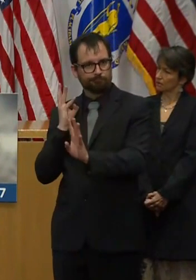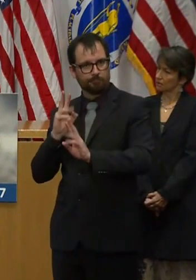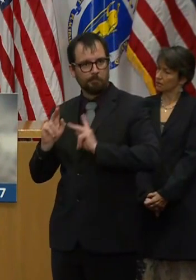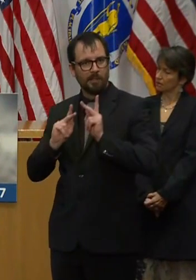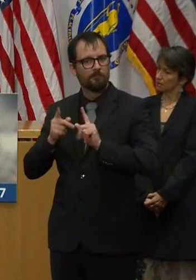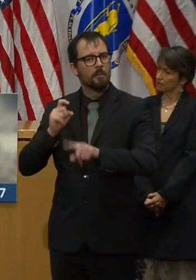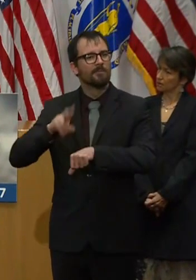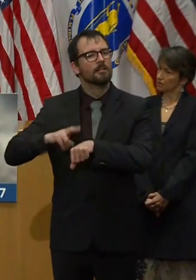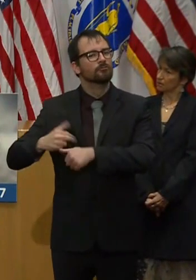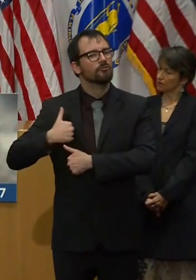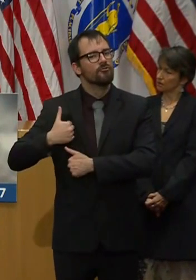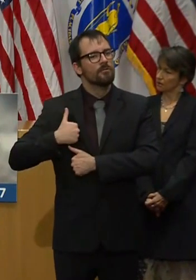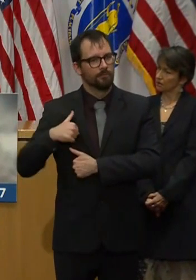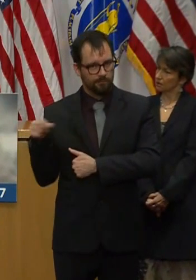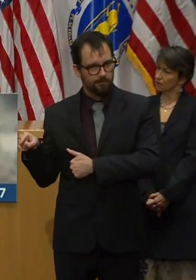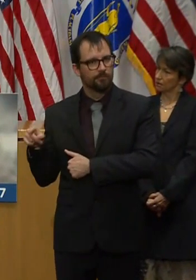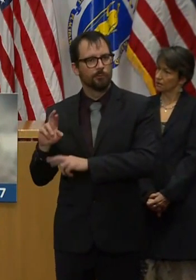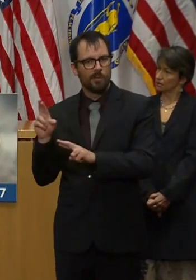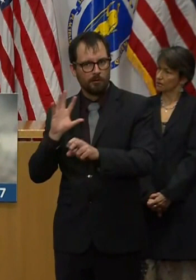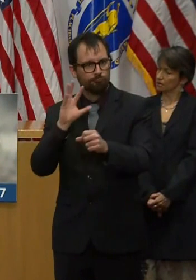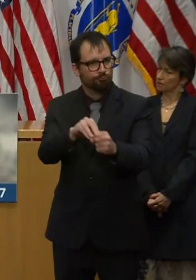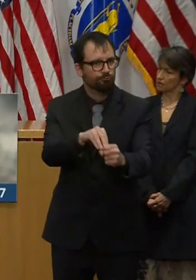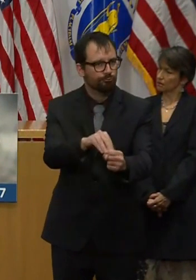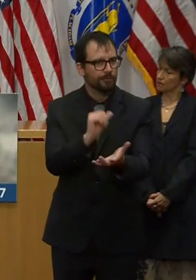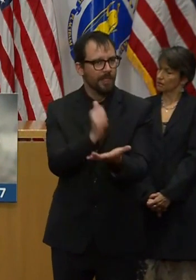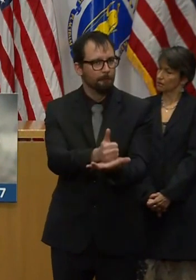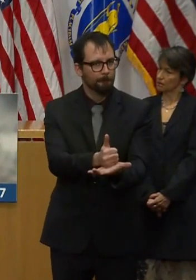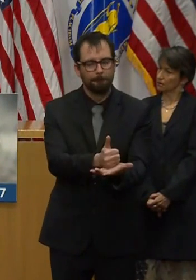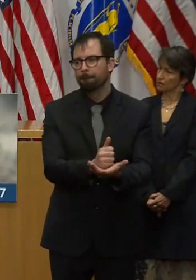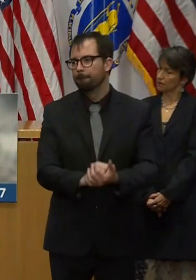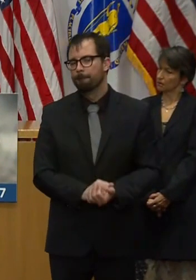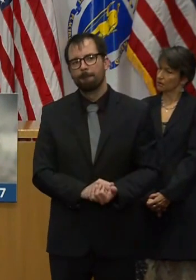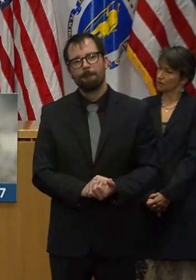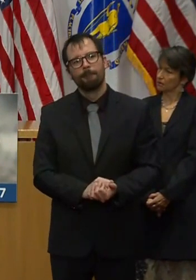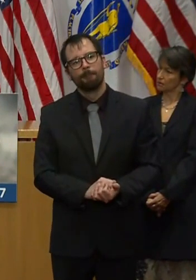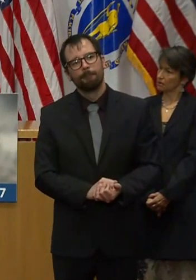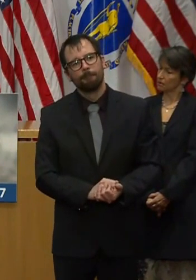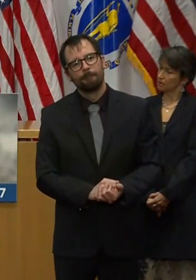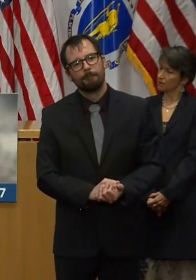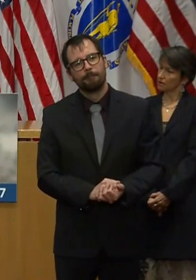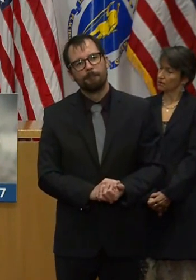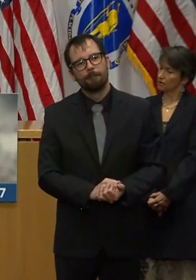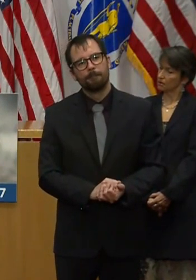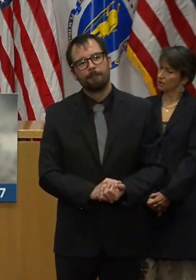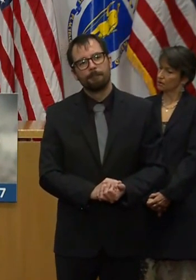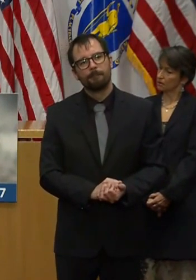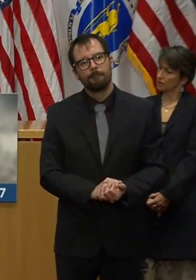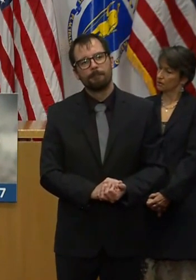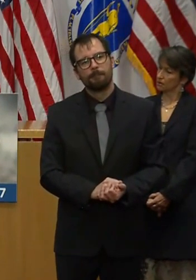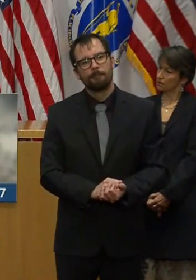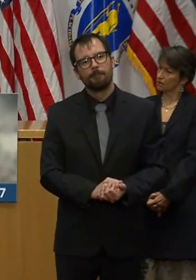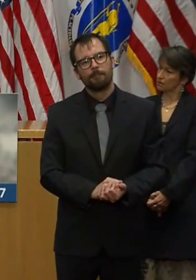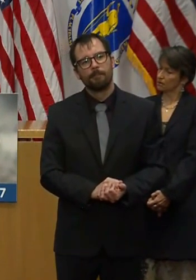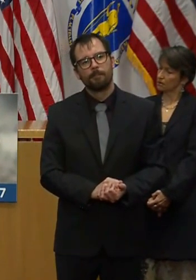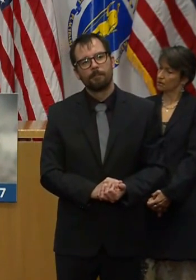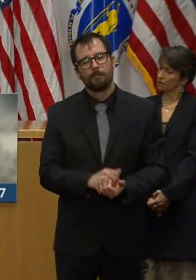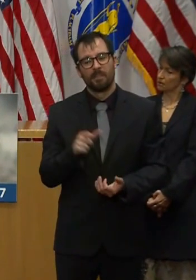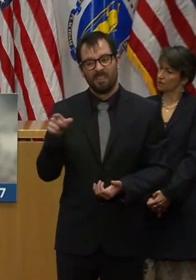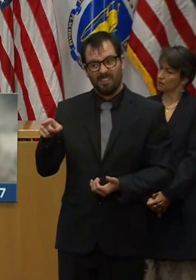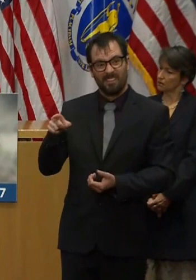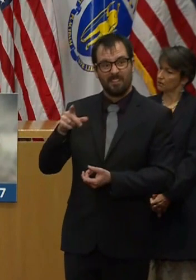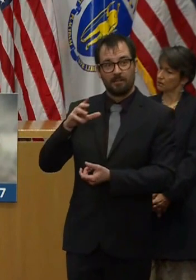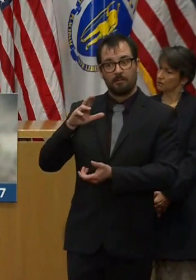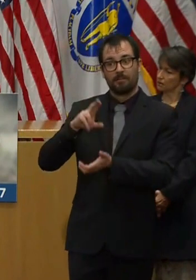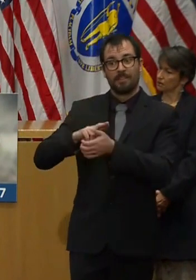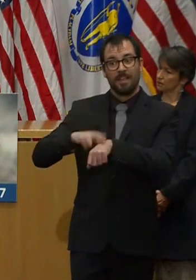environmental and food staff, as well as the National Guard who are medical corps, who are expanding and augmenting the staff. In terms of